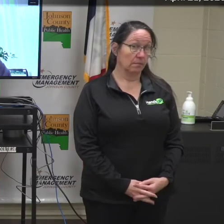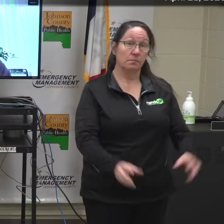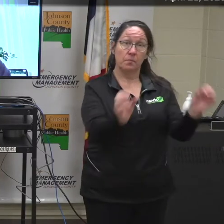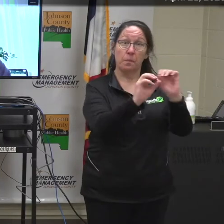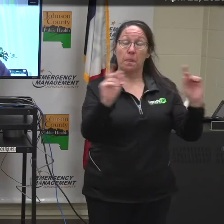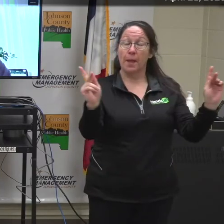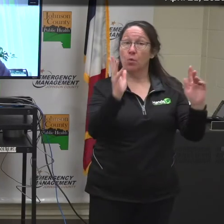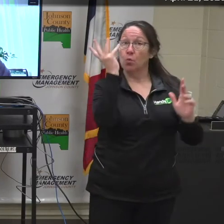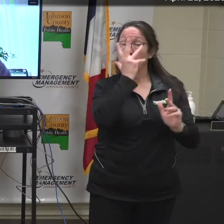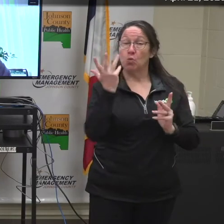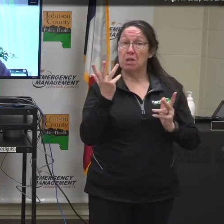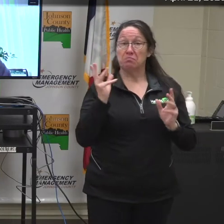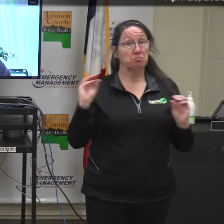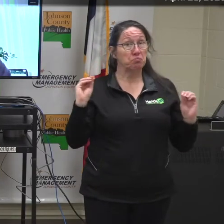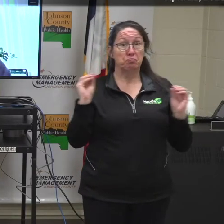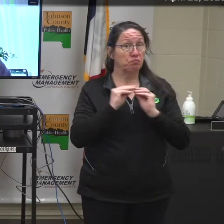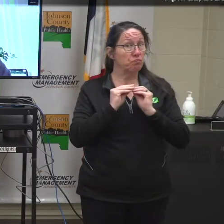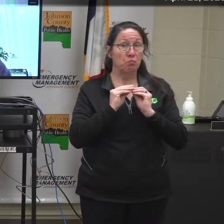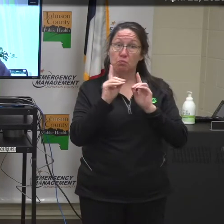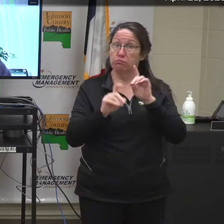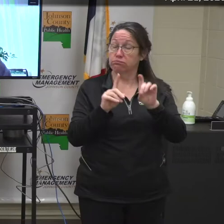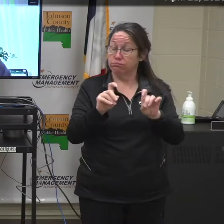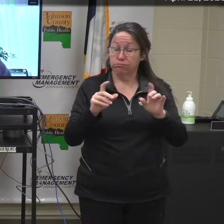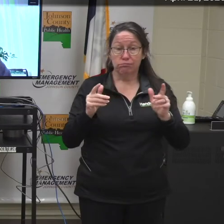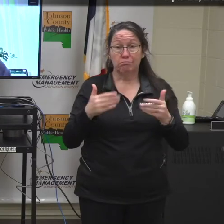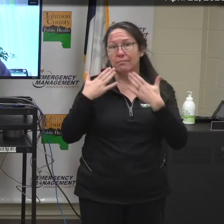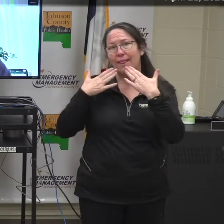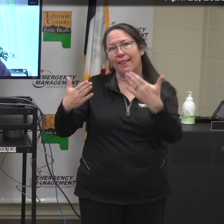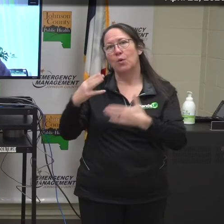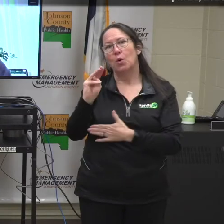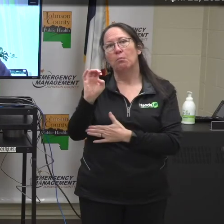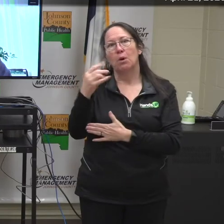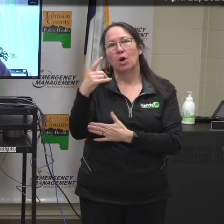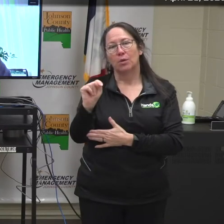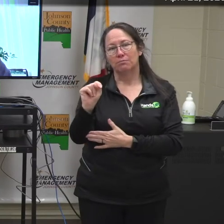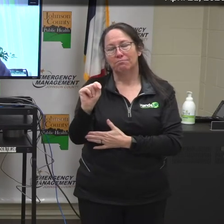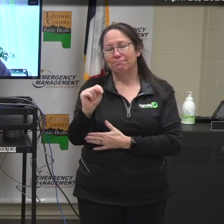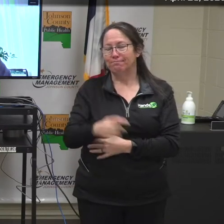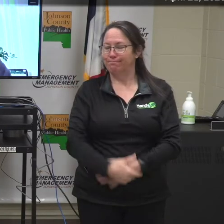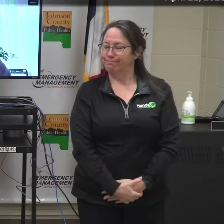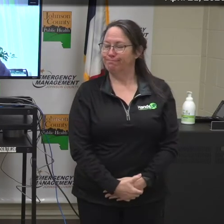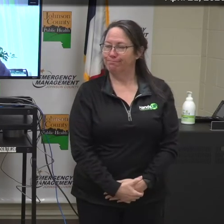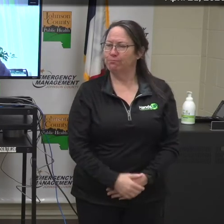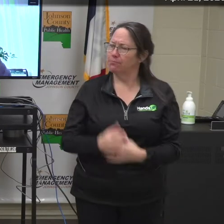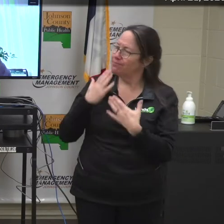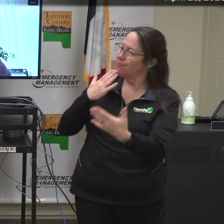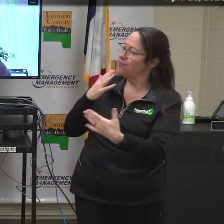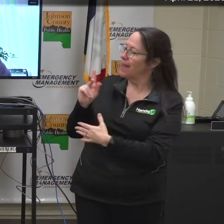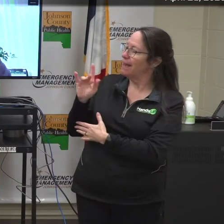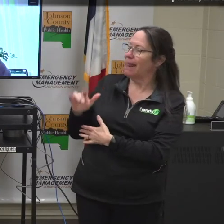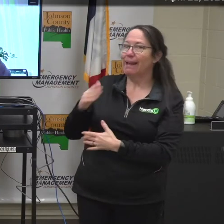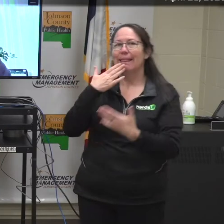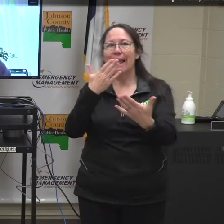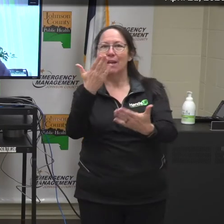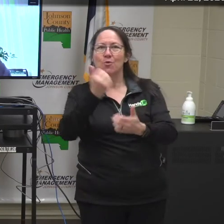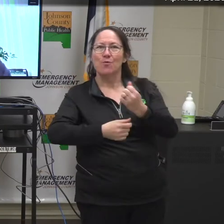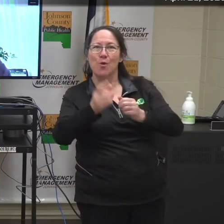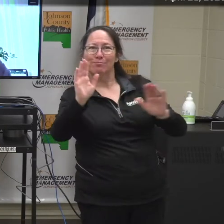All right. It looks like we have not received any additional questions. Thank you, Margaret, for joining us. Thank you, Kelly. Thank you, everybody.